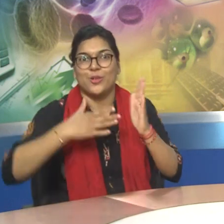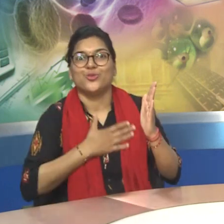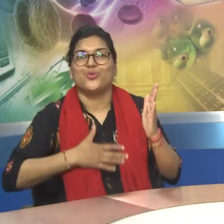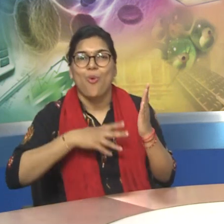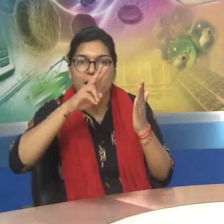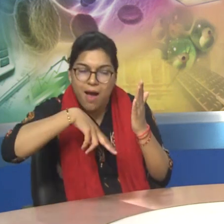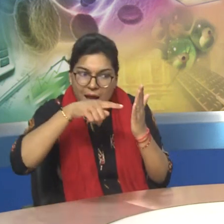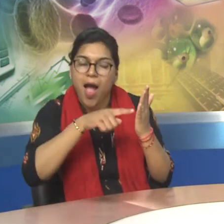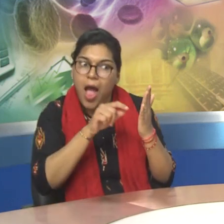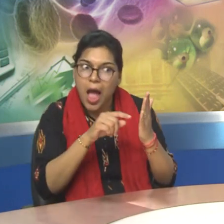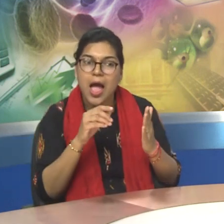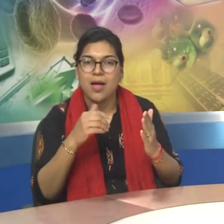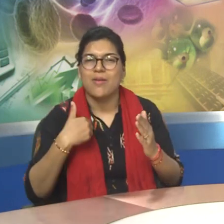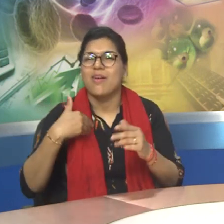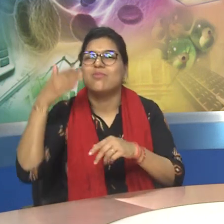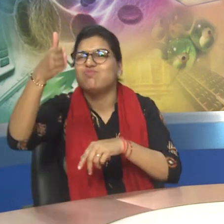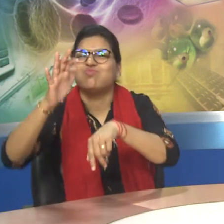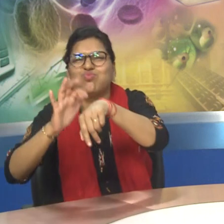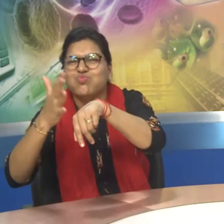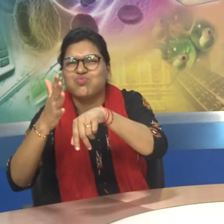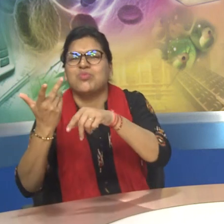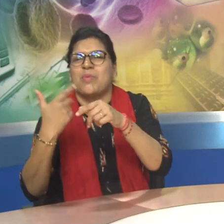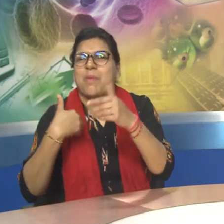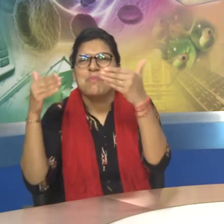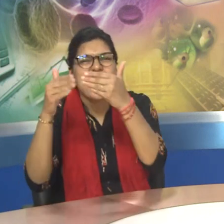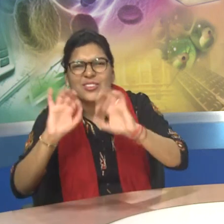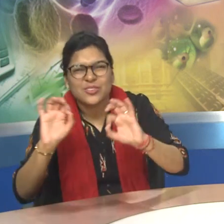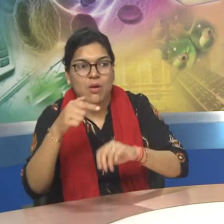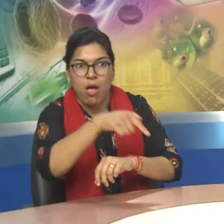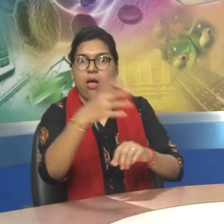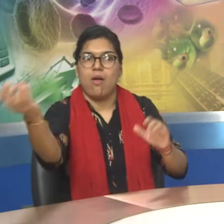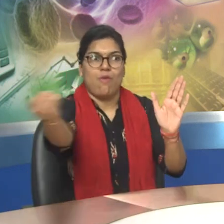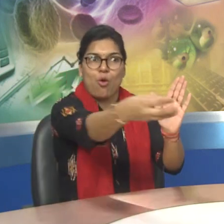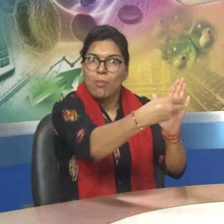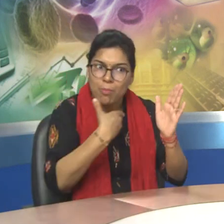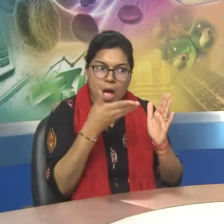they use specialized vocabulary